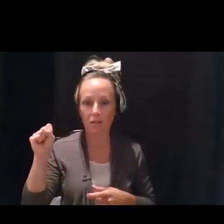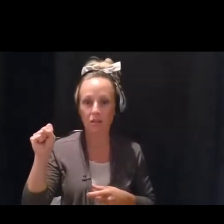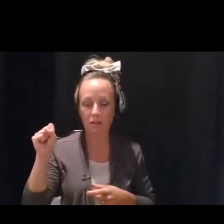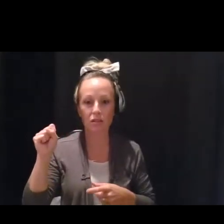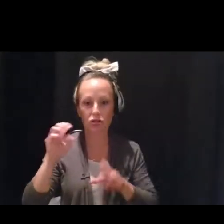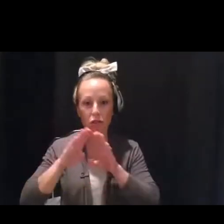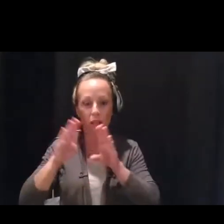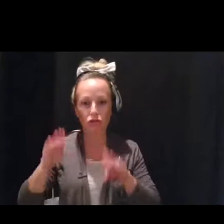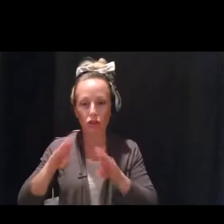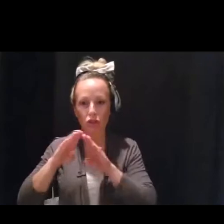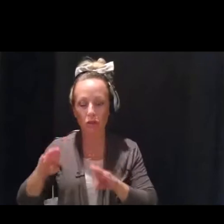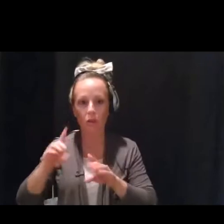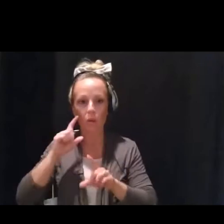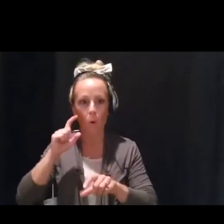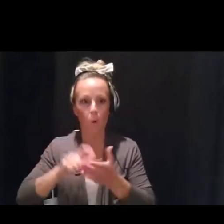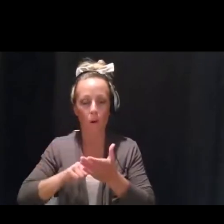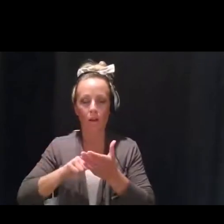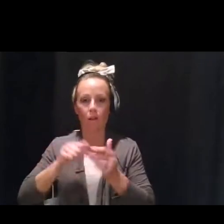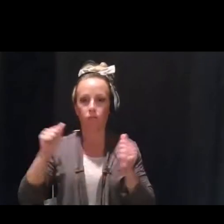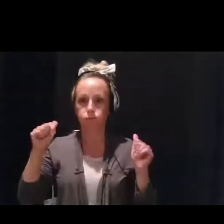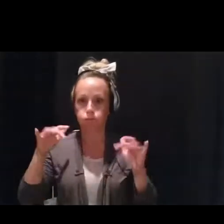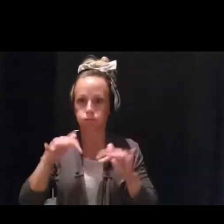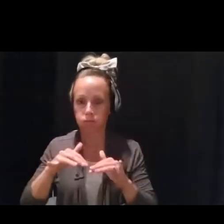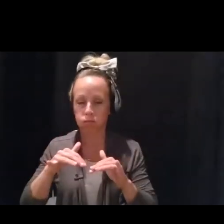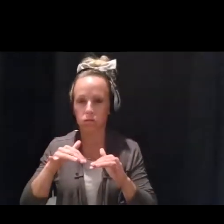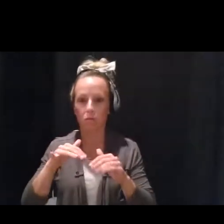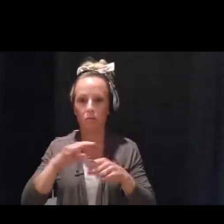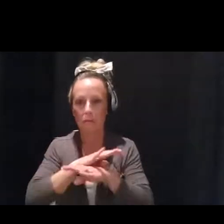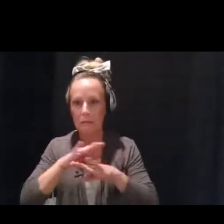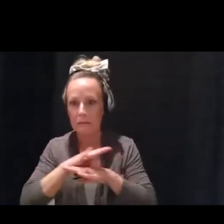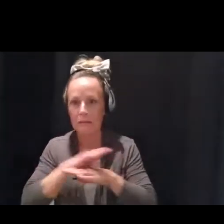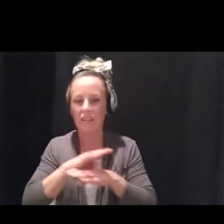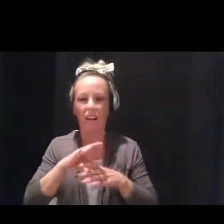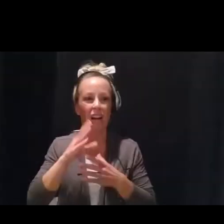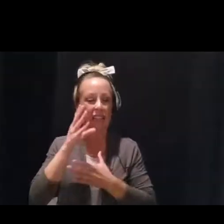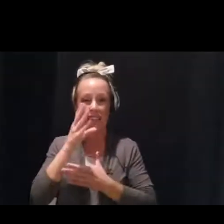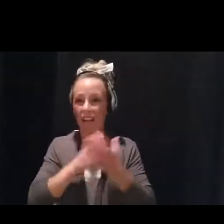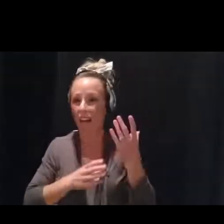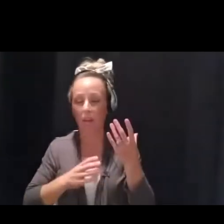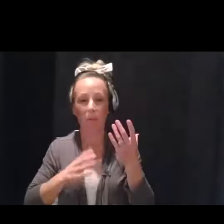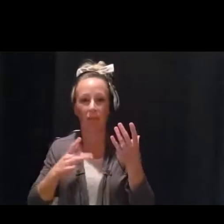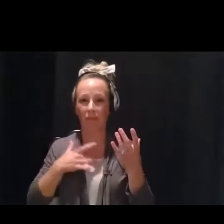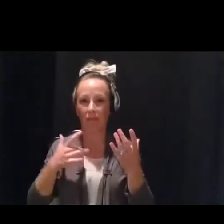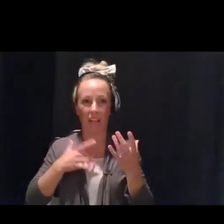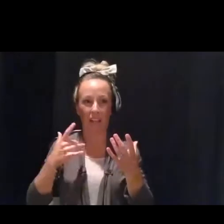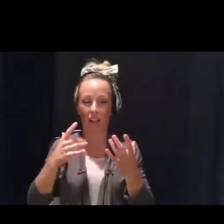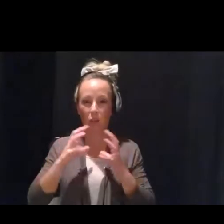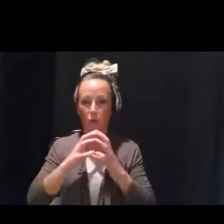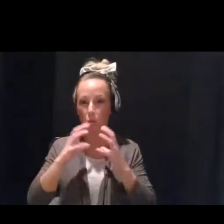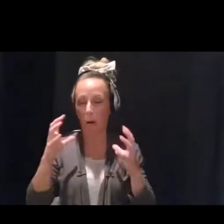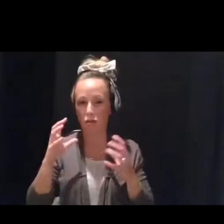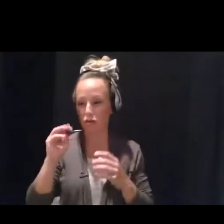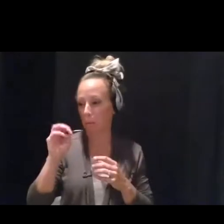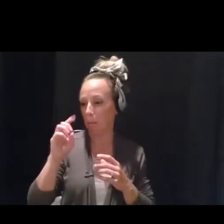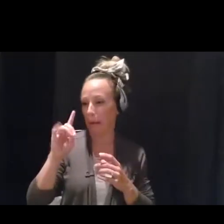routines, some of us delved a lot into too much media exposure. We turned to comfort eating.